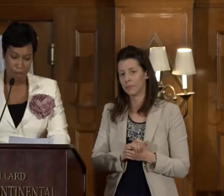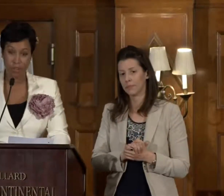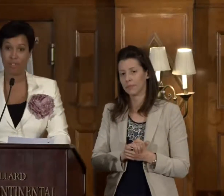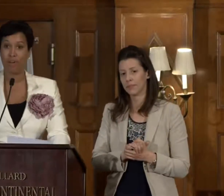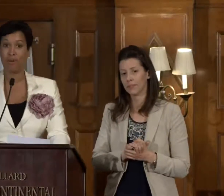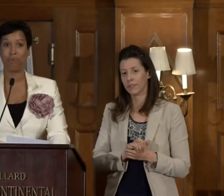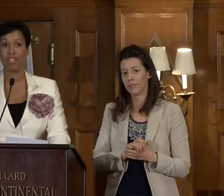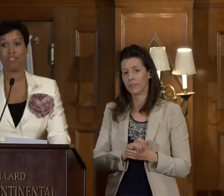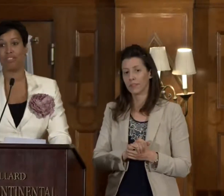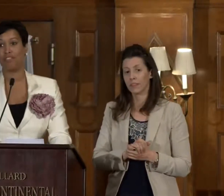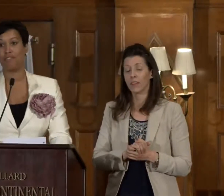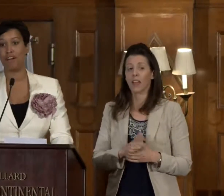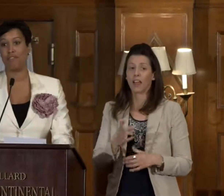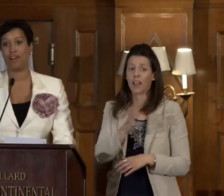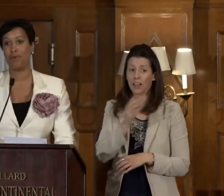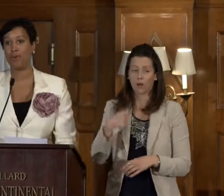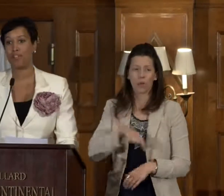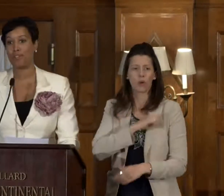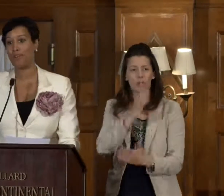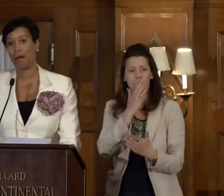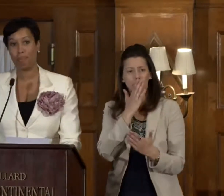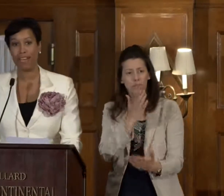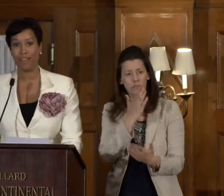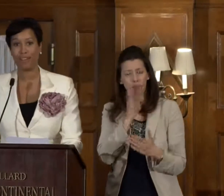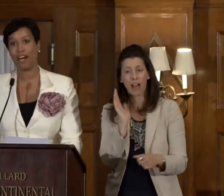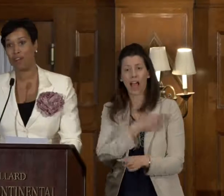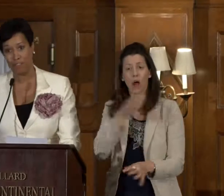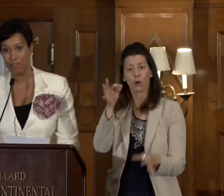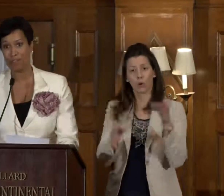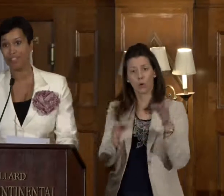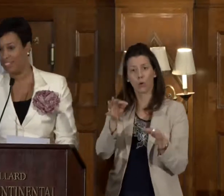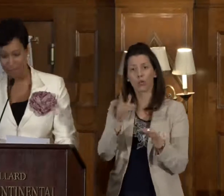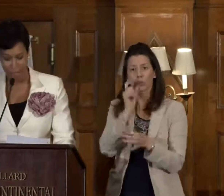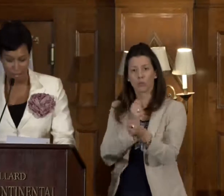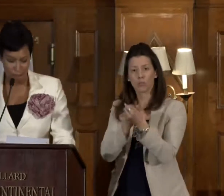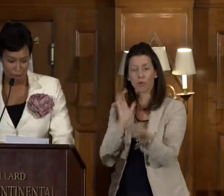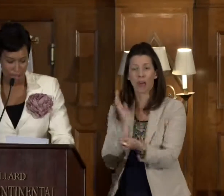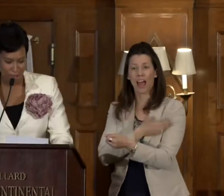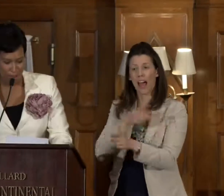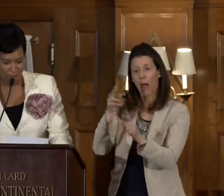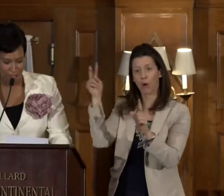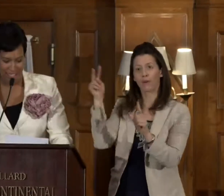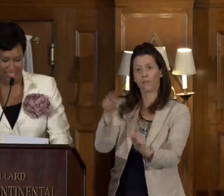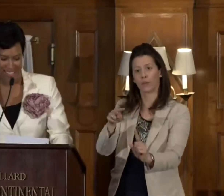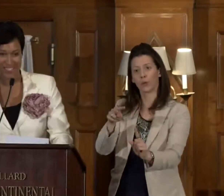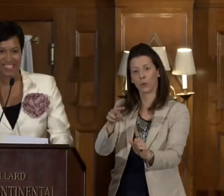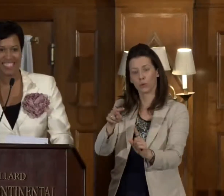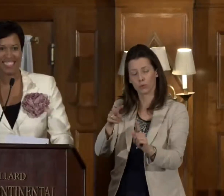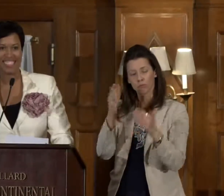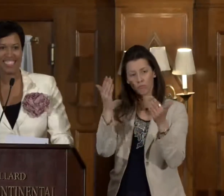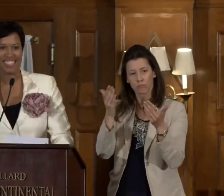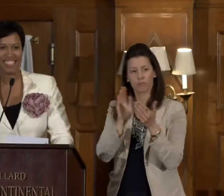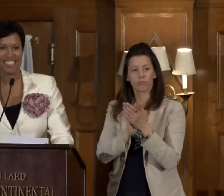And we were so appreciative of our courts who upheld our view. Even give them a round of applause.